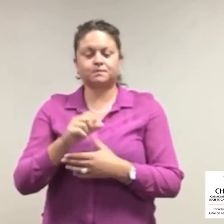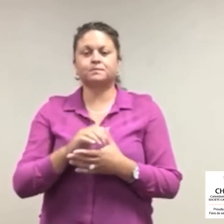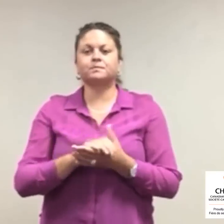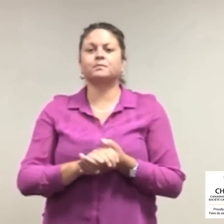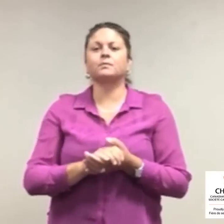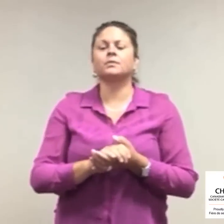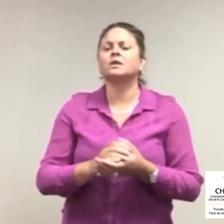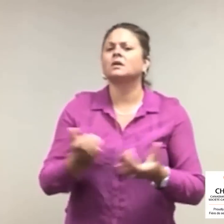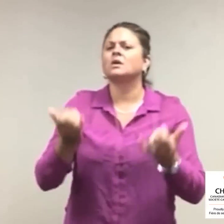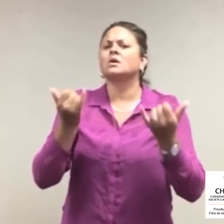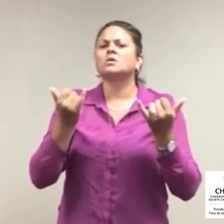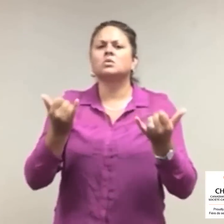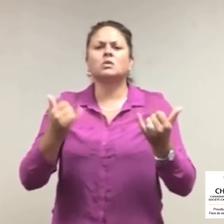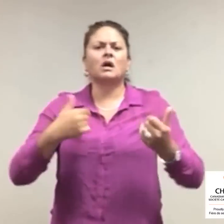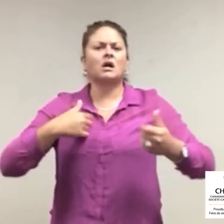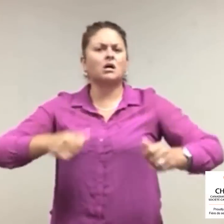at the CHS office in Windsor.